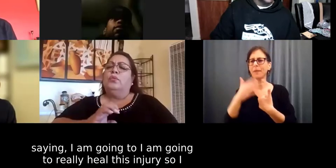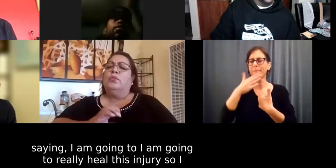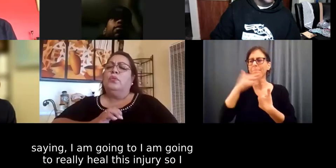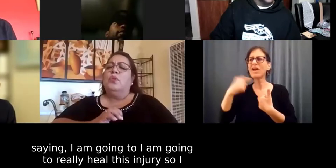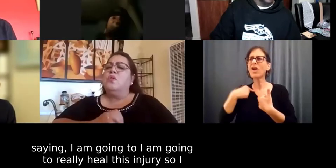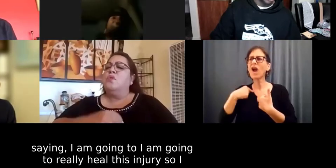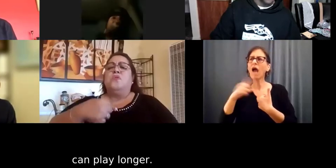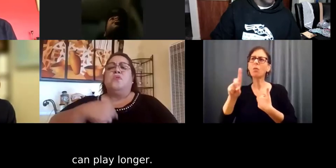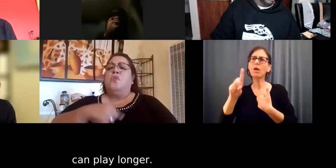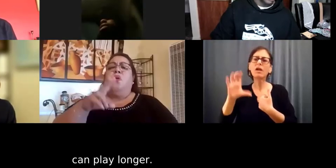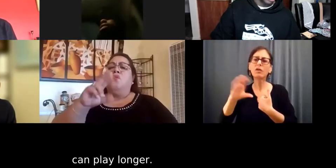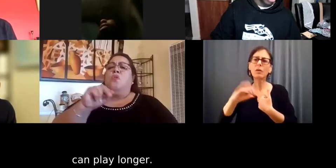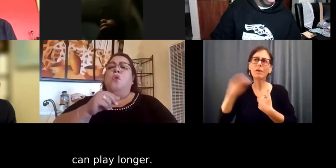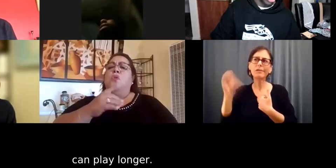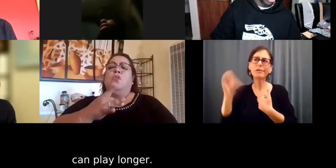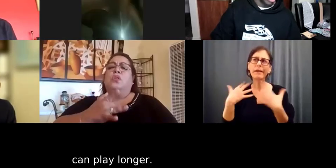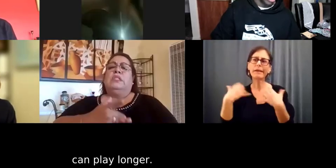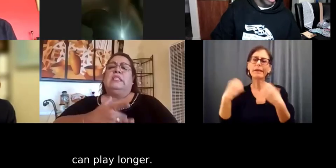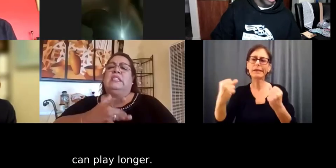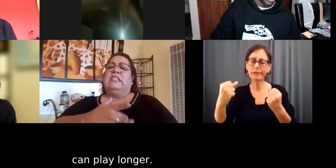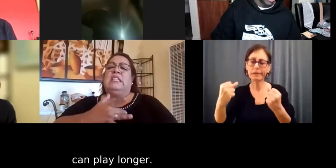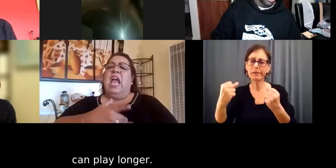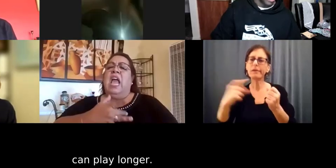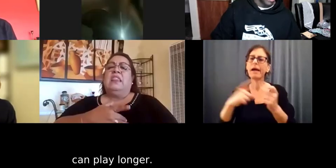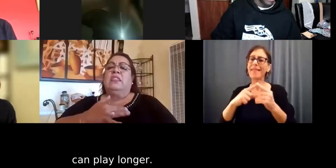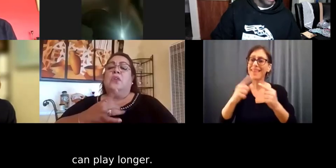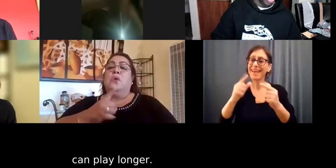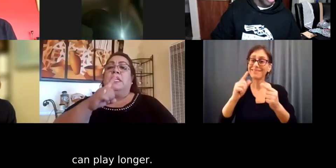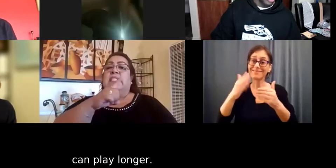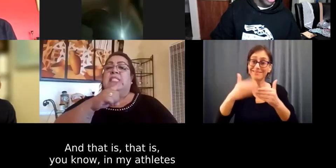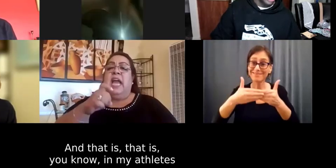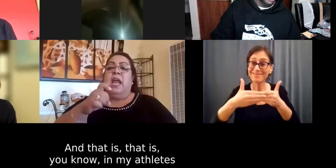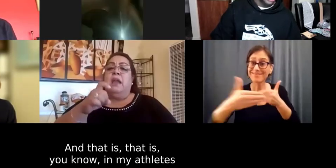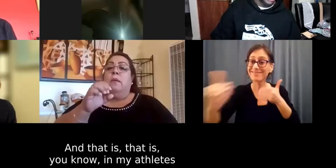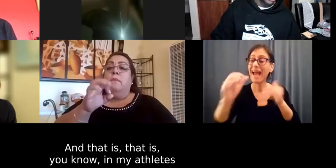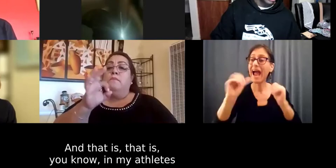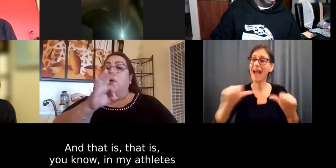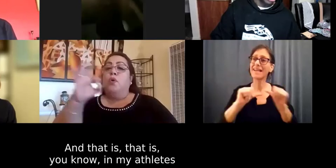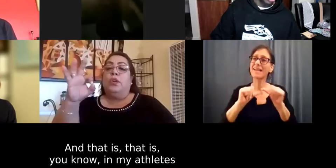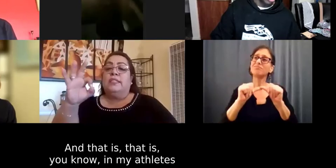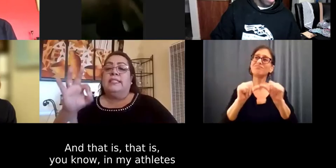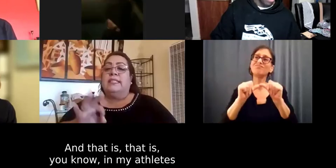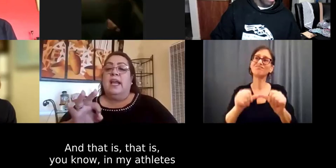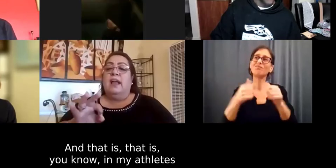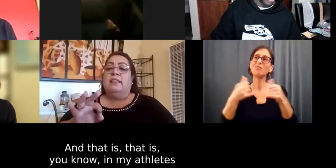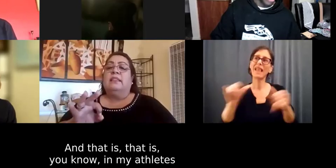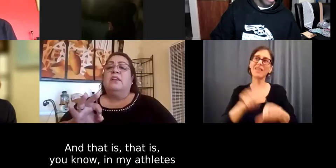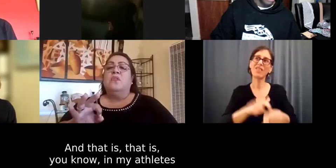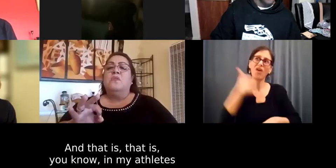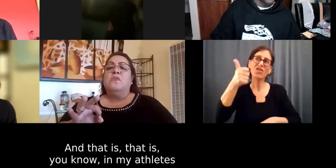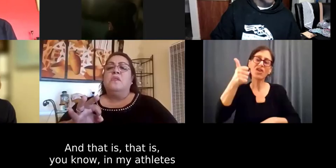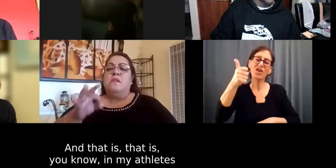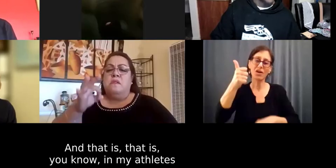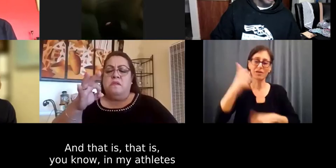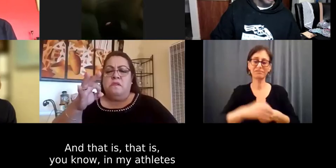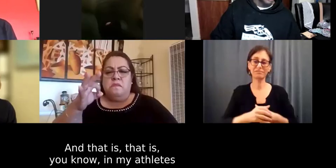this injury so i can play longer and that's and that's you know it might